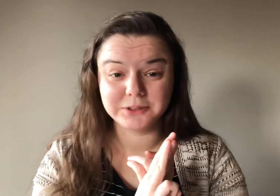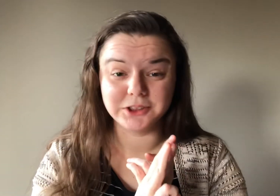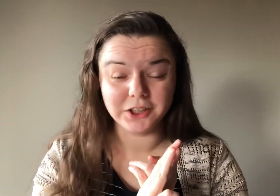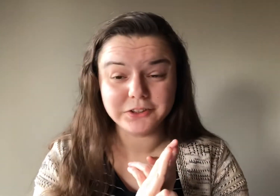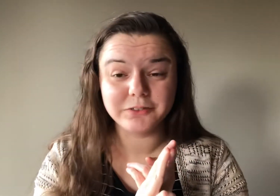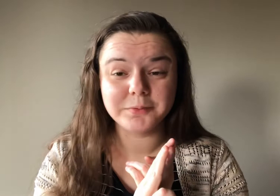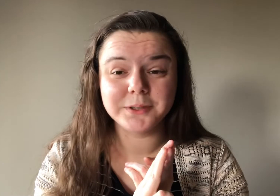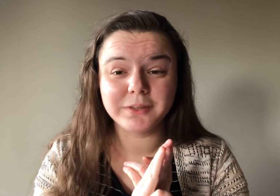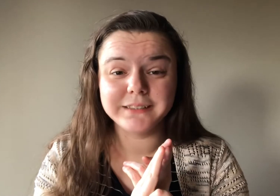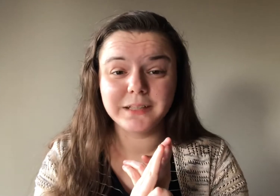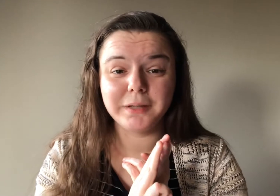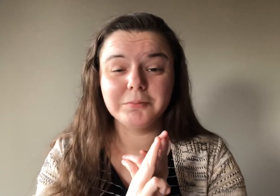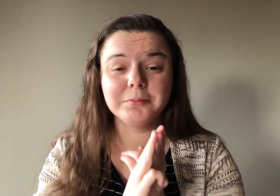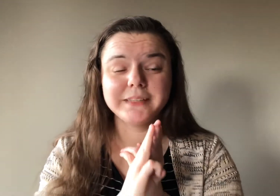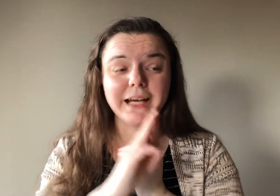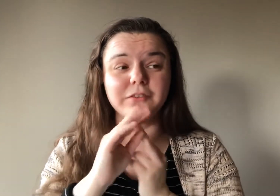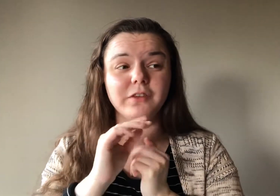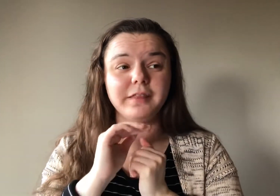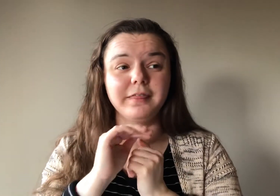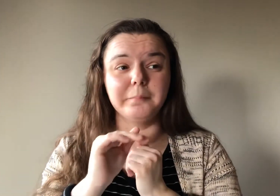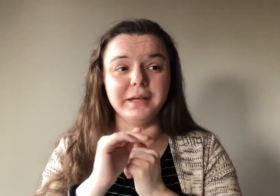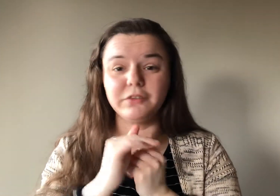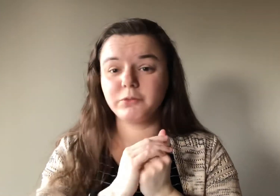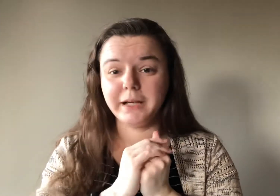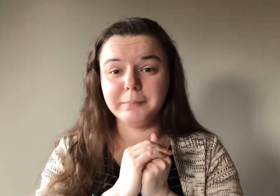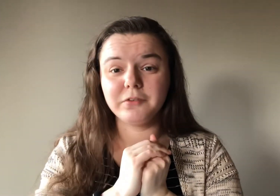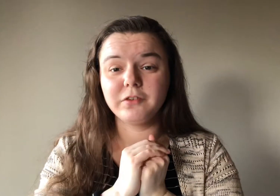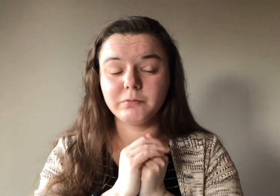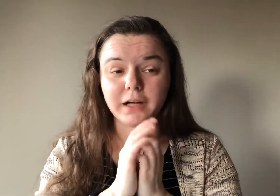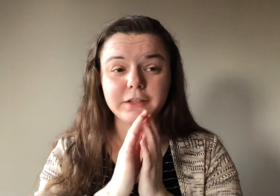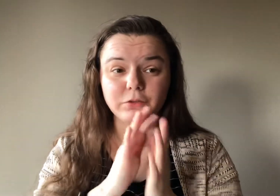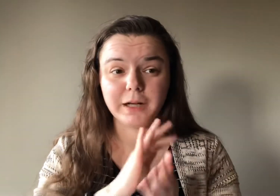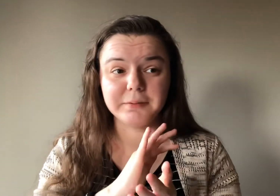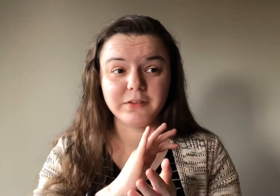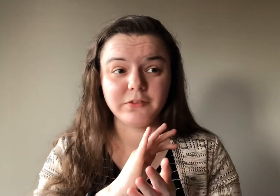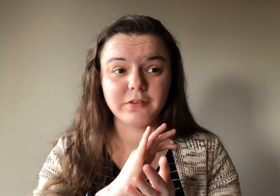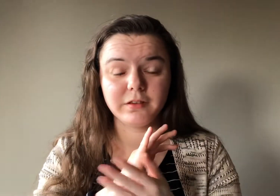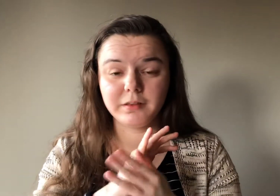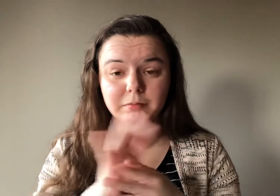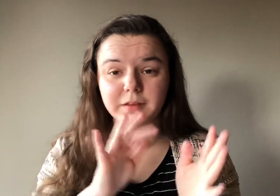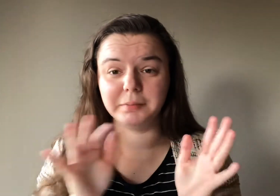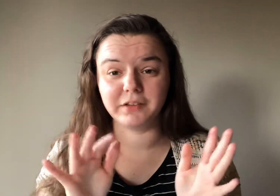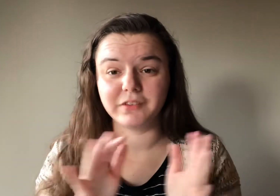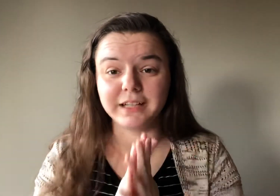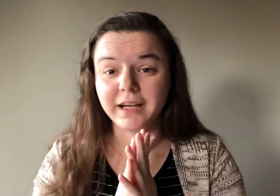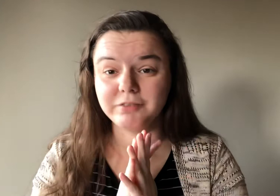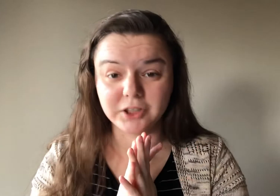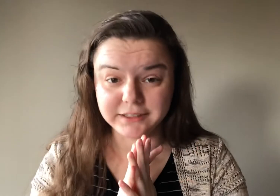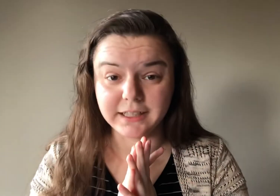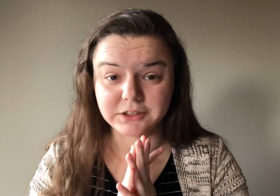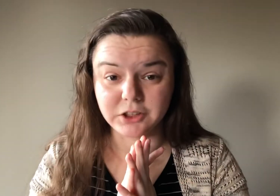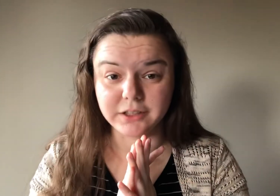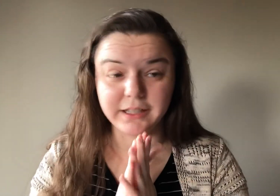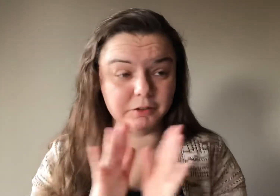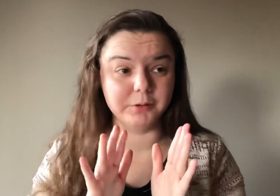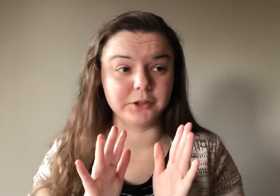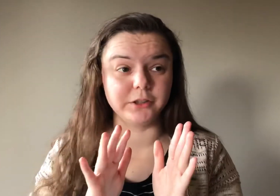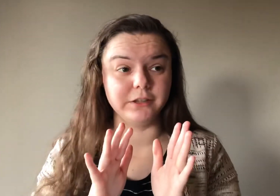which is also from their Rise Up album and has the best raps. Rocky's rap is the best thing ever in that song. Everyone agrees.